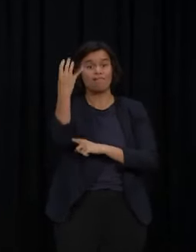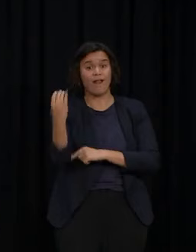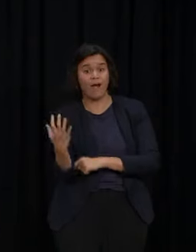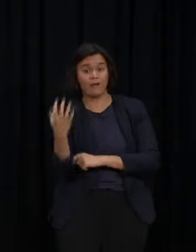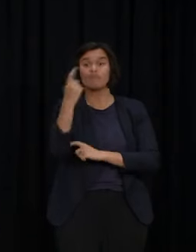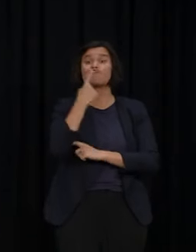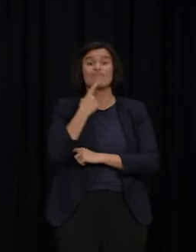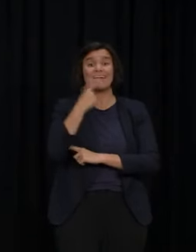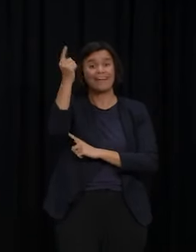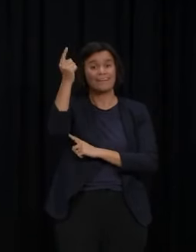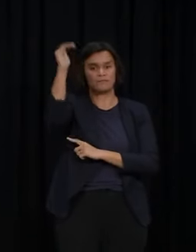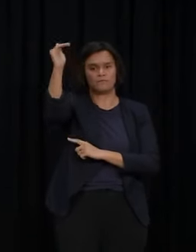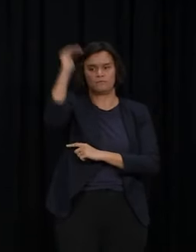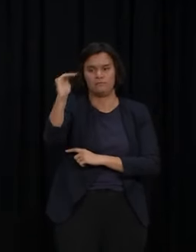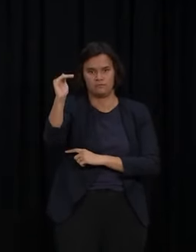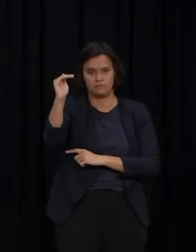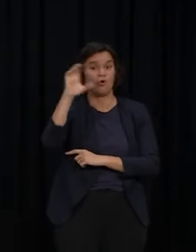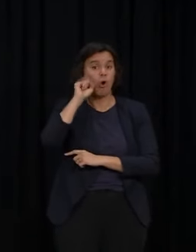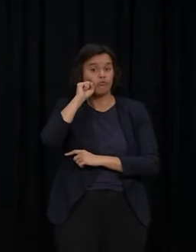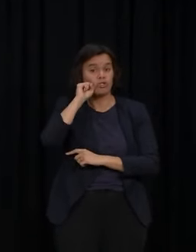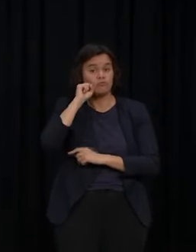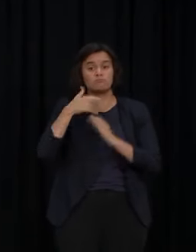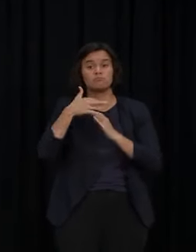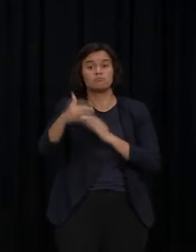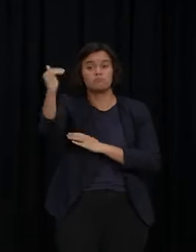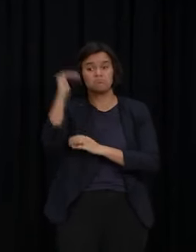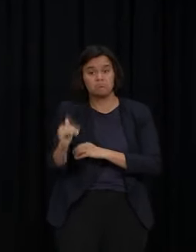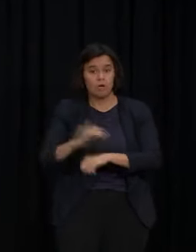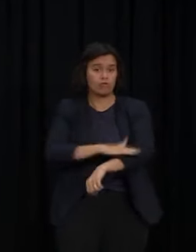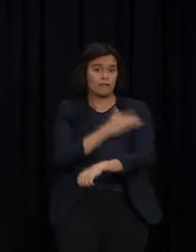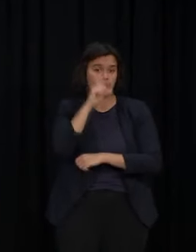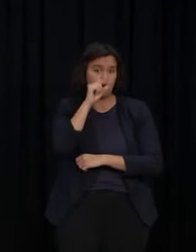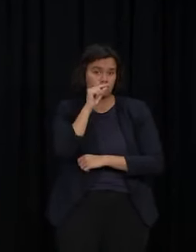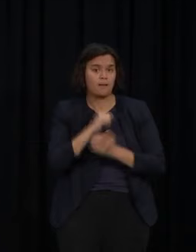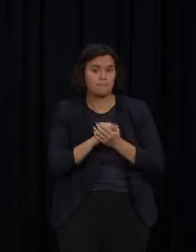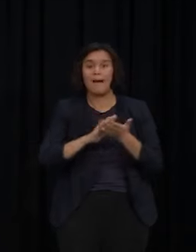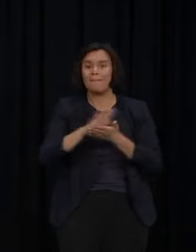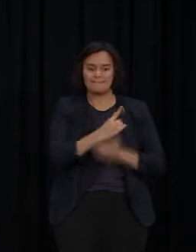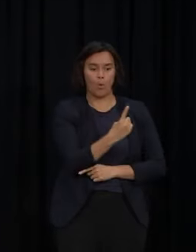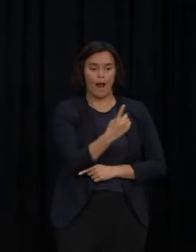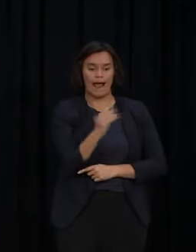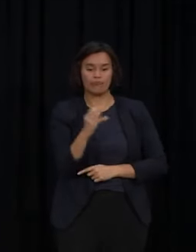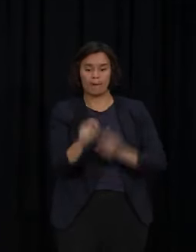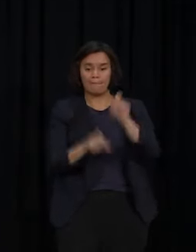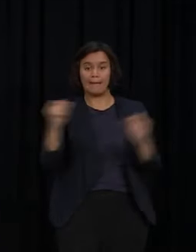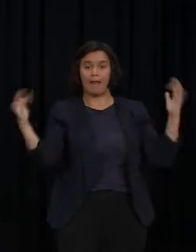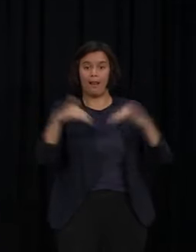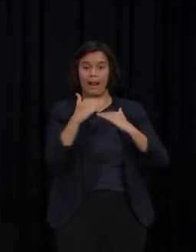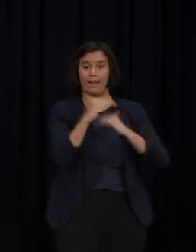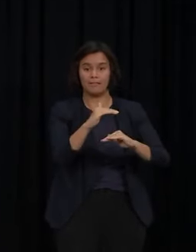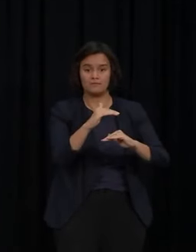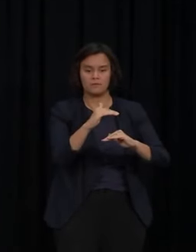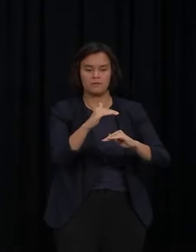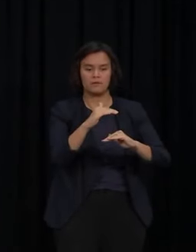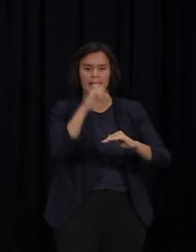off the gathering limits, for instance. But we also employed extra tools like vaccine passes in the face of Delta